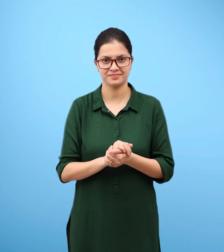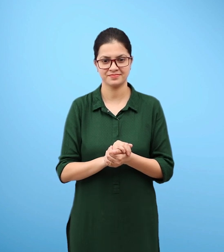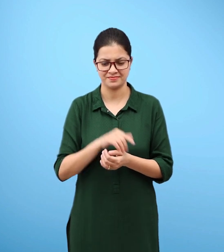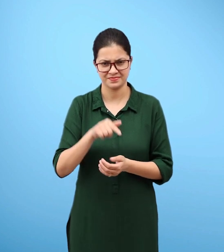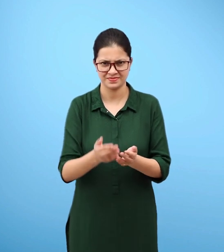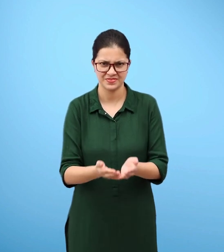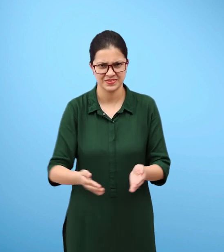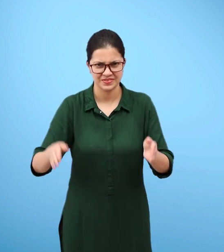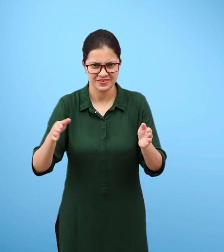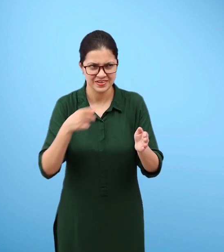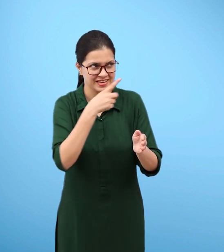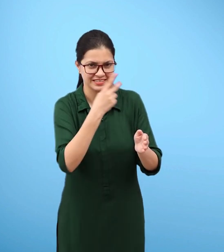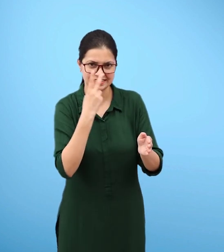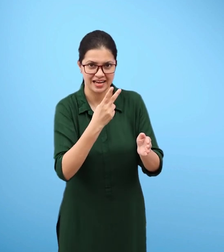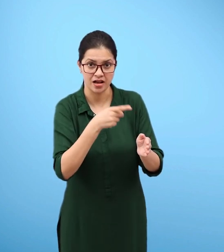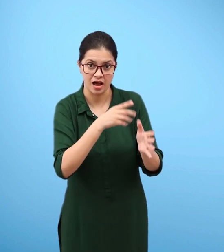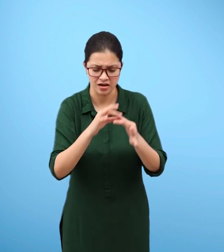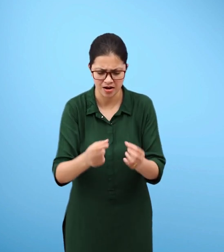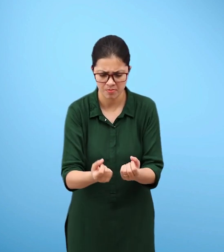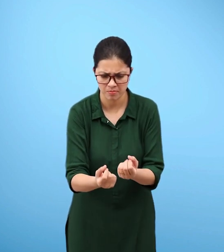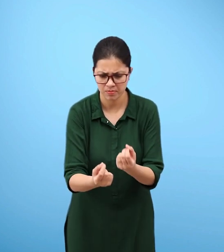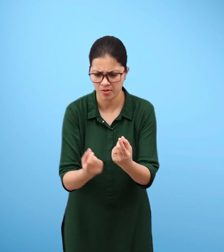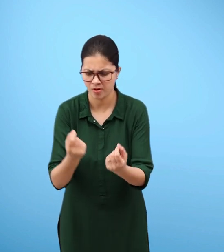These bubbles come from the air dissolved in water.